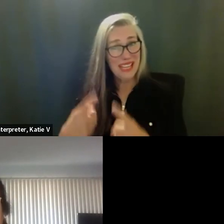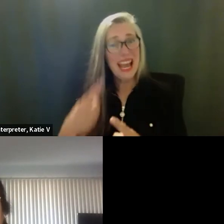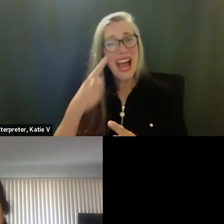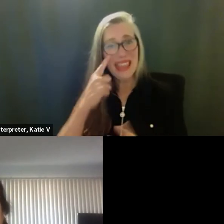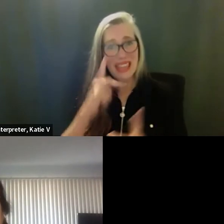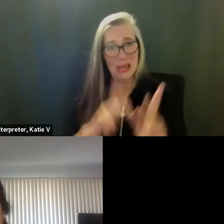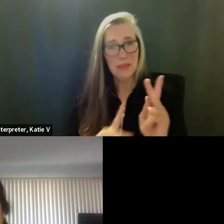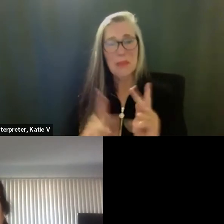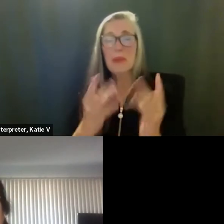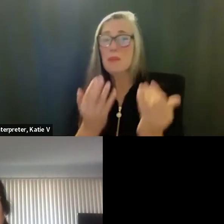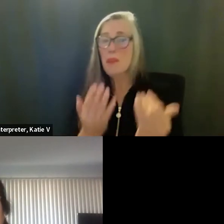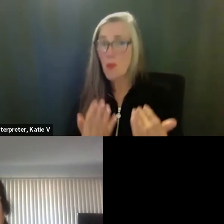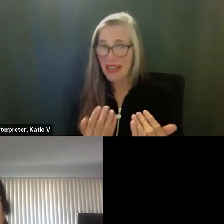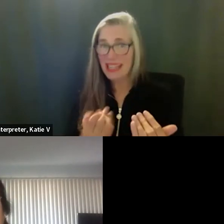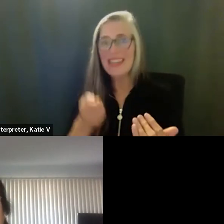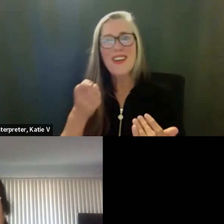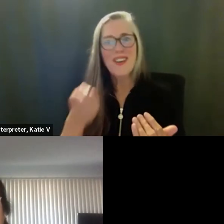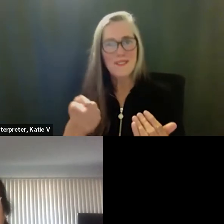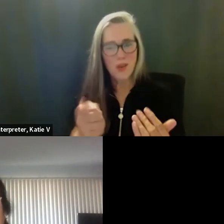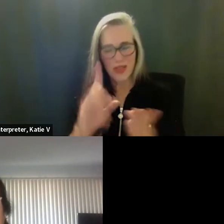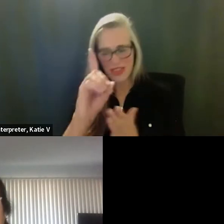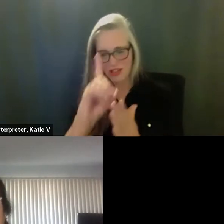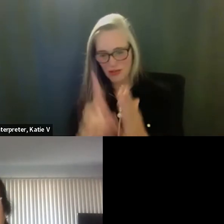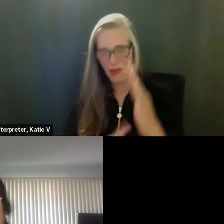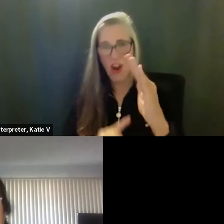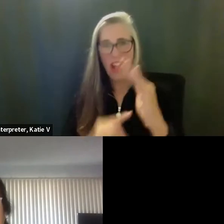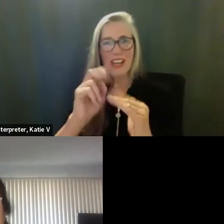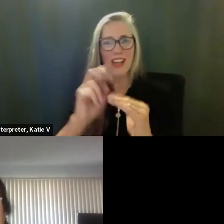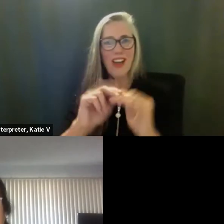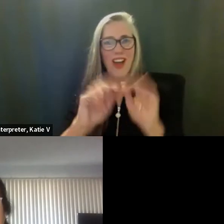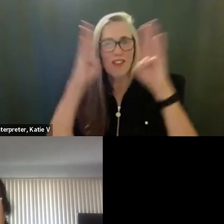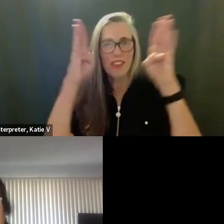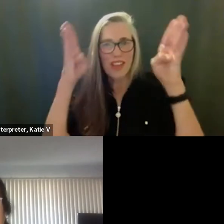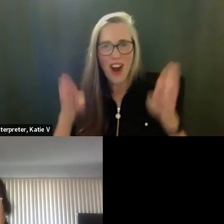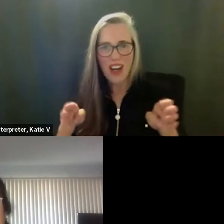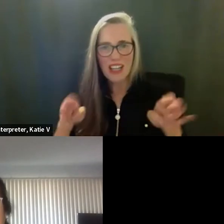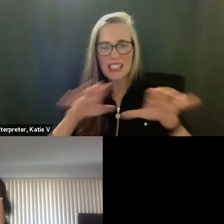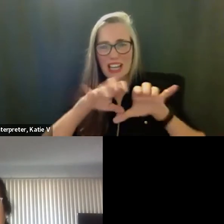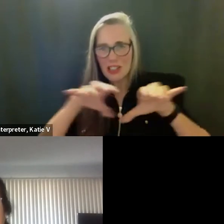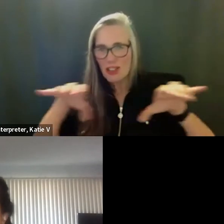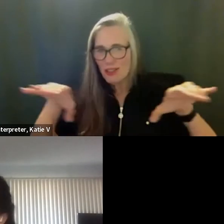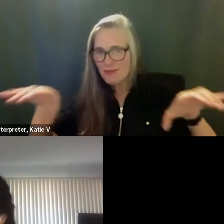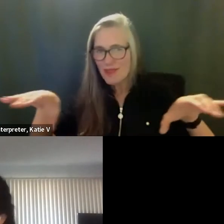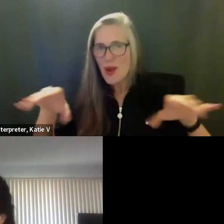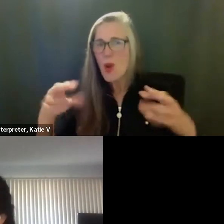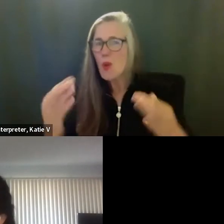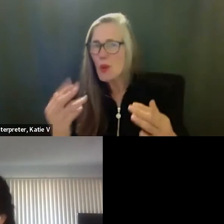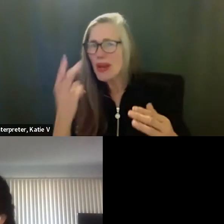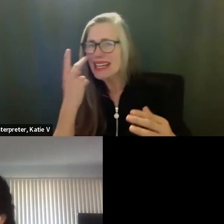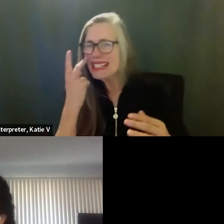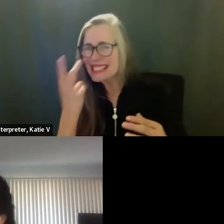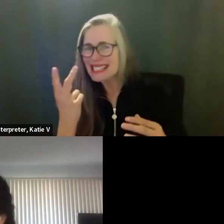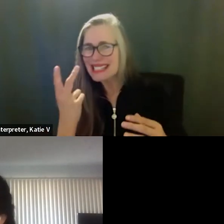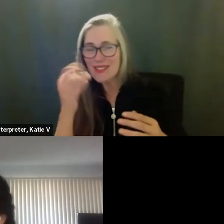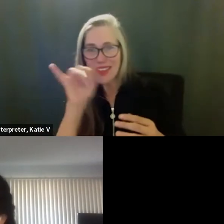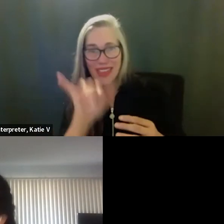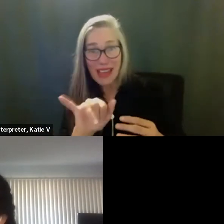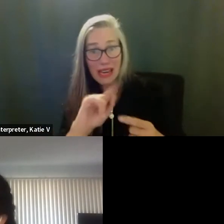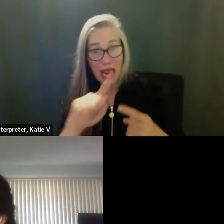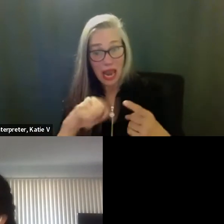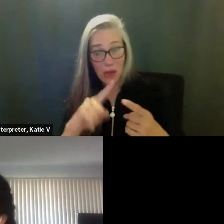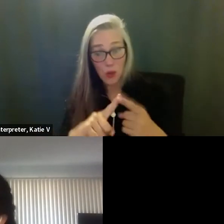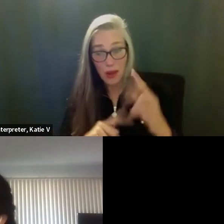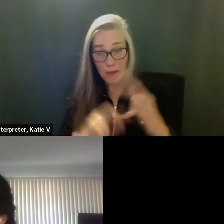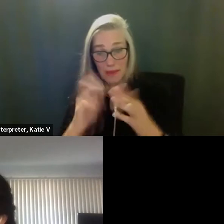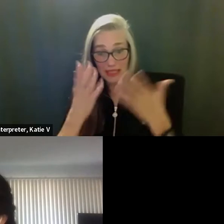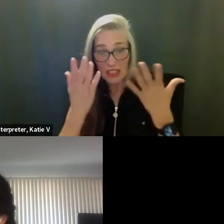fruition. Um, and next steps if the board approves this tonight is to actually now begin to see what's the building is completed. What are we